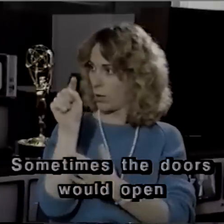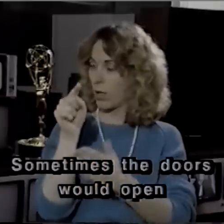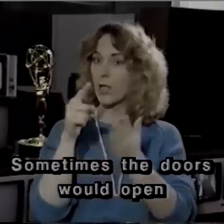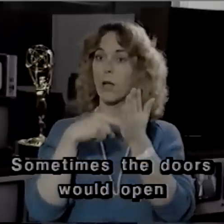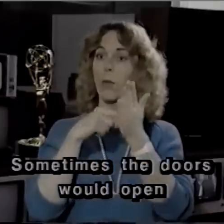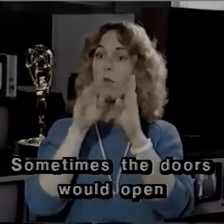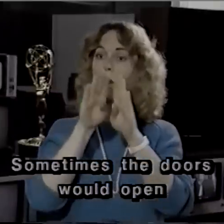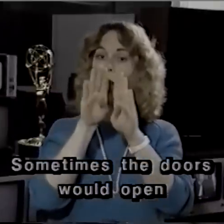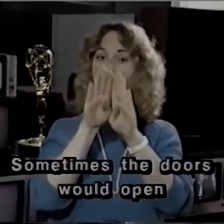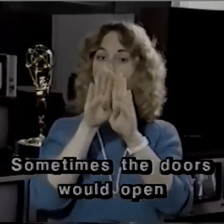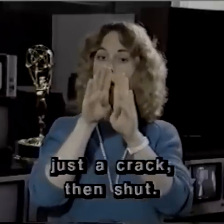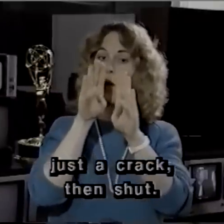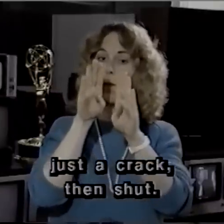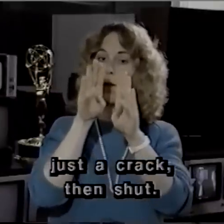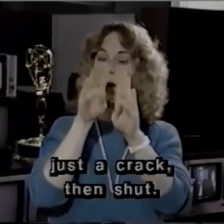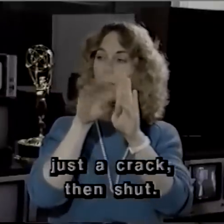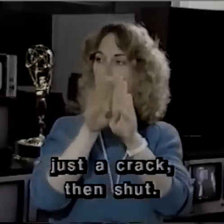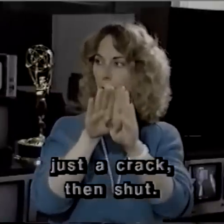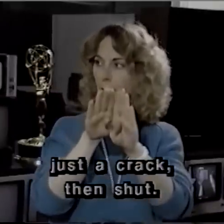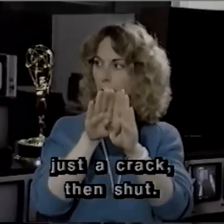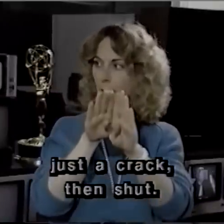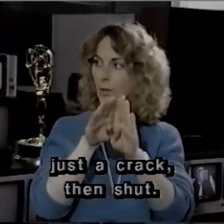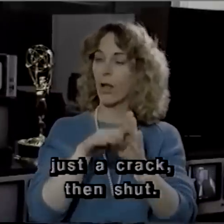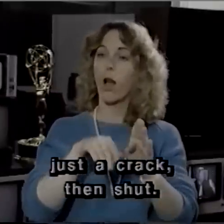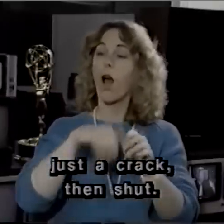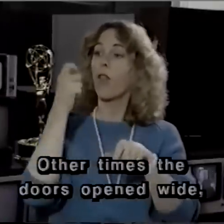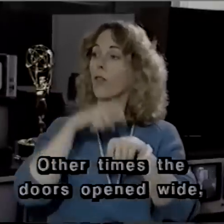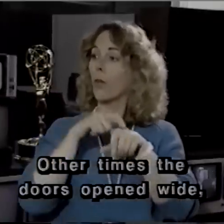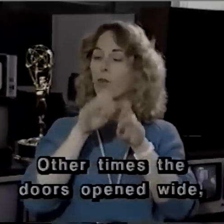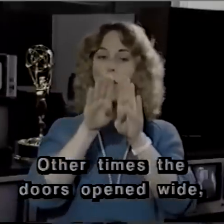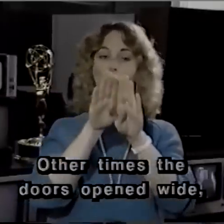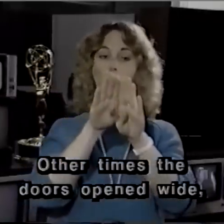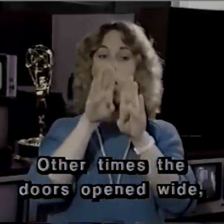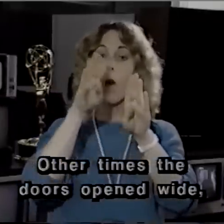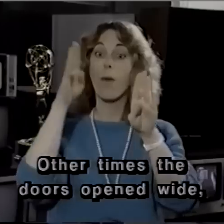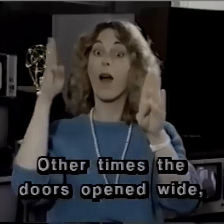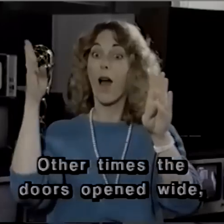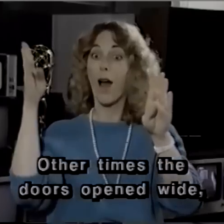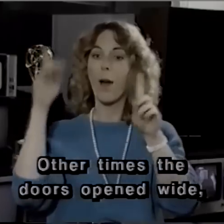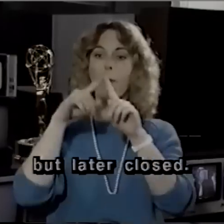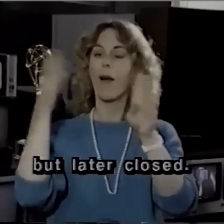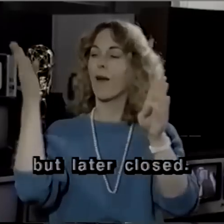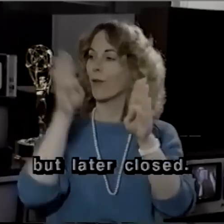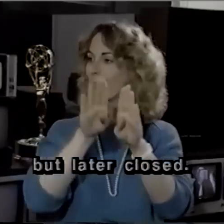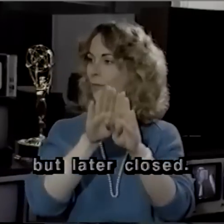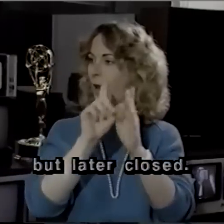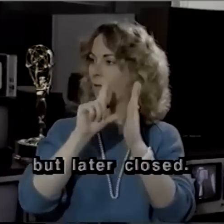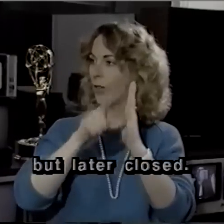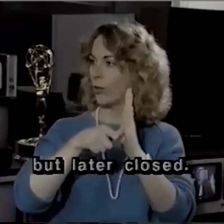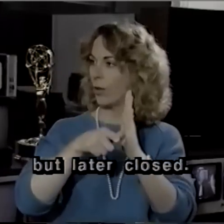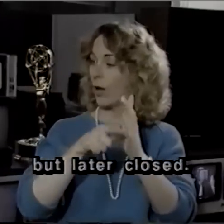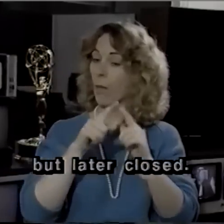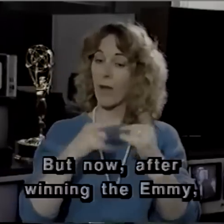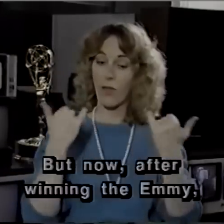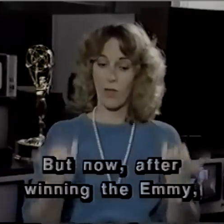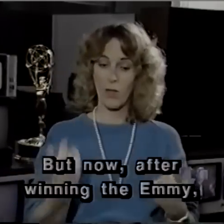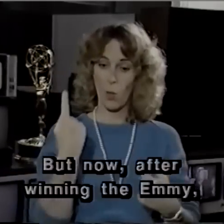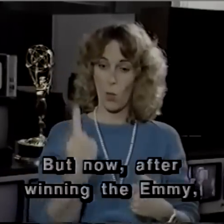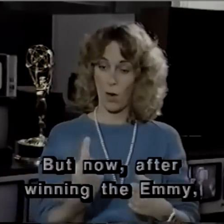the doors would open just a crack, then shut. Other times the doors opened wide, but would later close. But now, after winning the